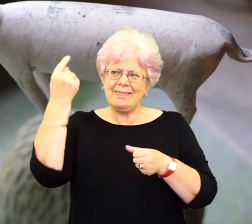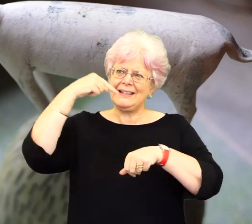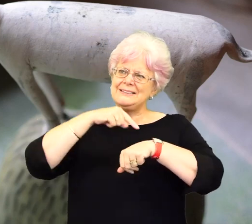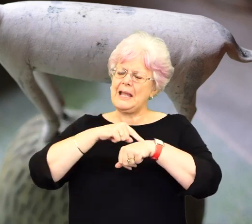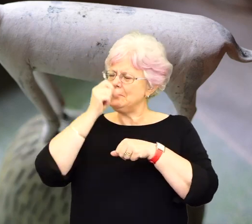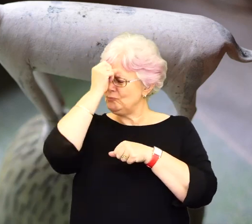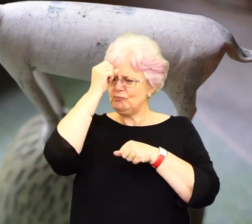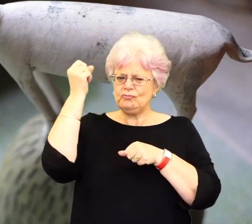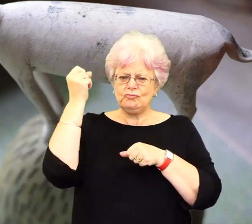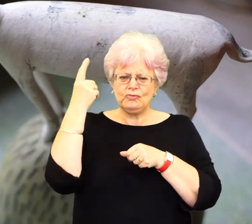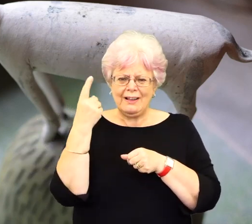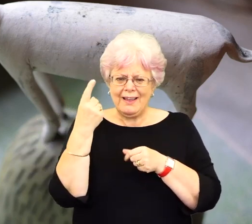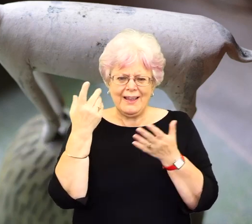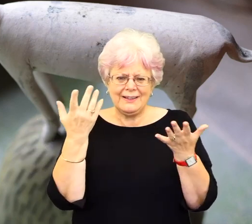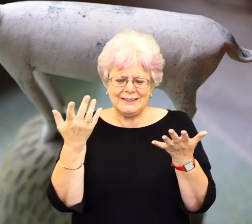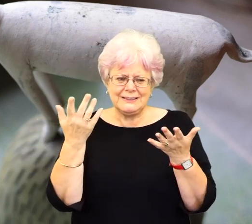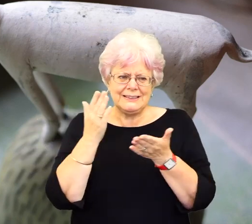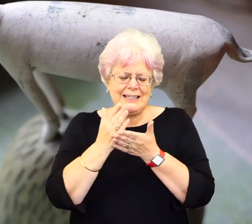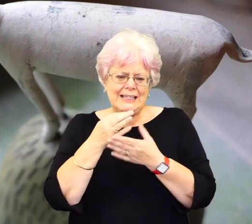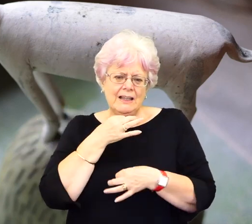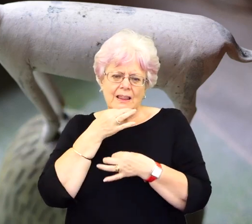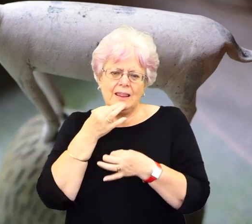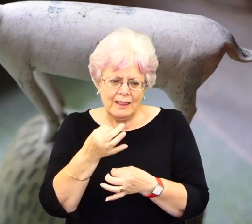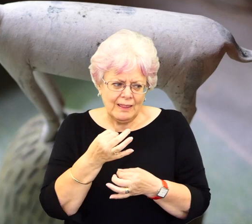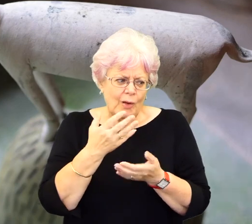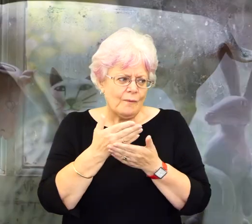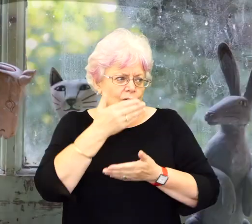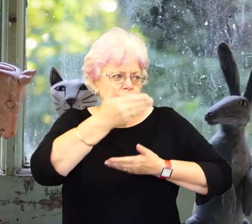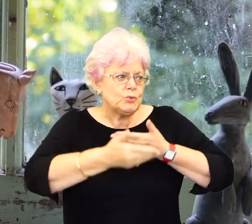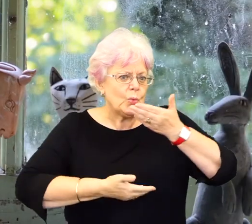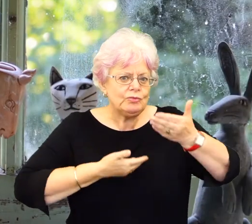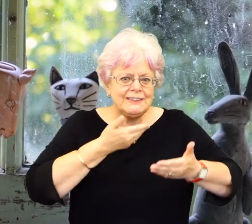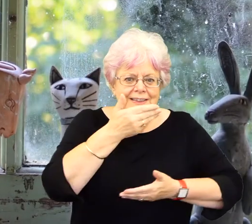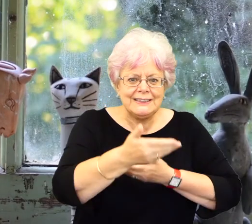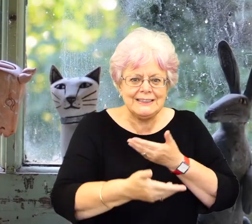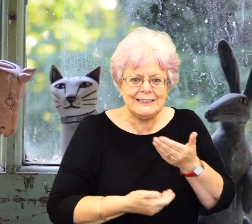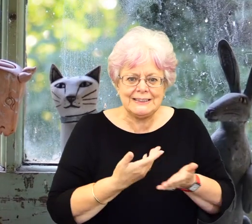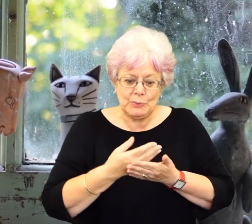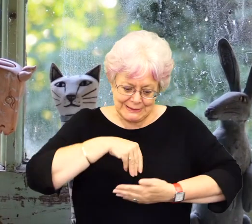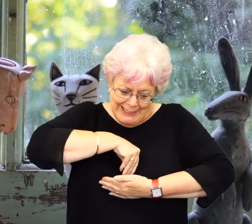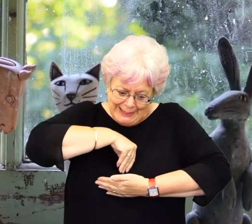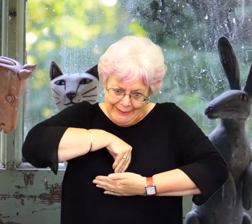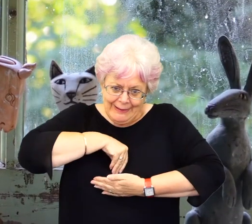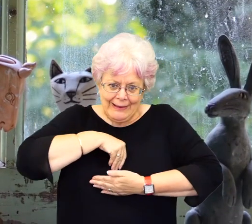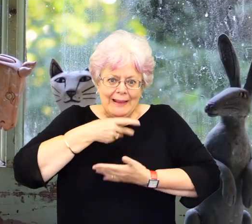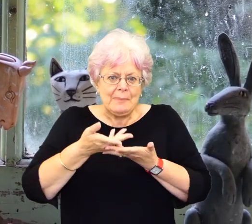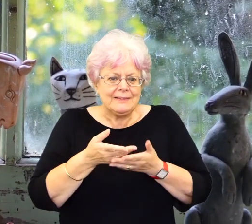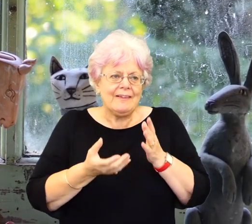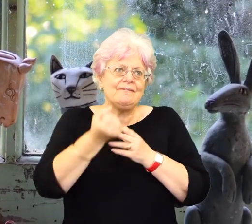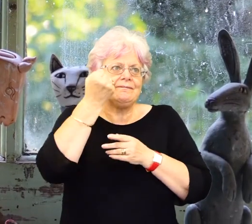I mean, but, um, but I probably did not realise that I, this desire of telling stories was something that was in me. And